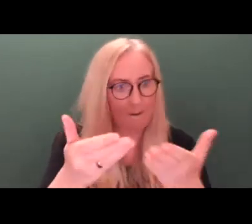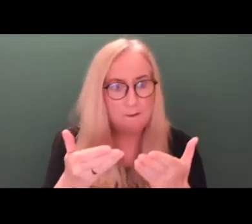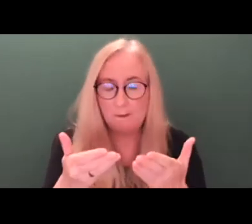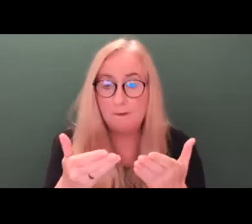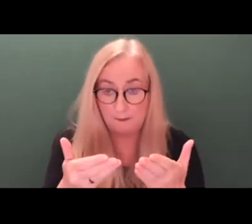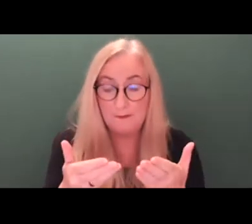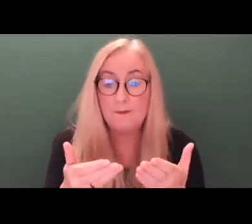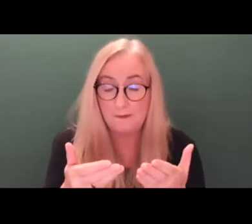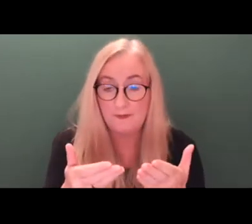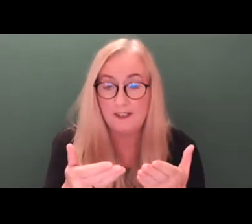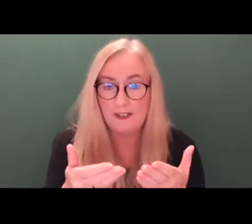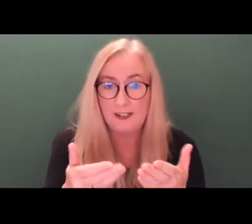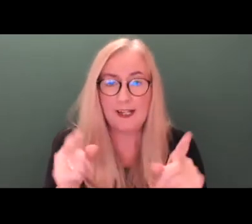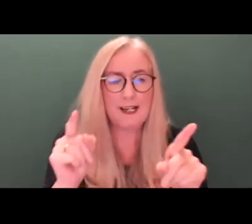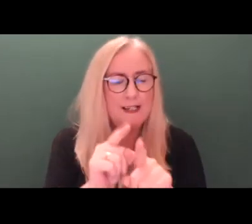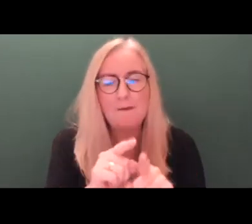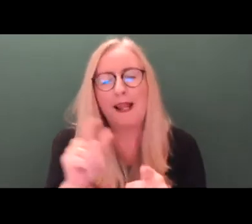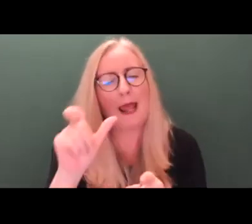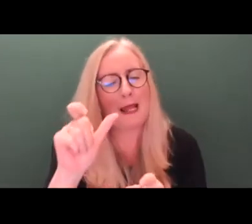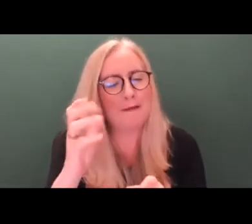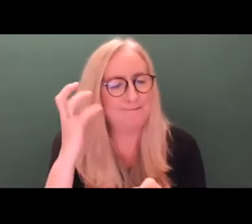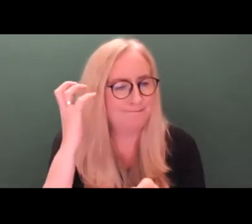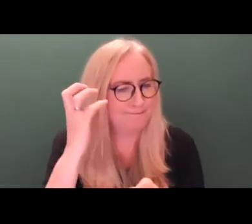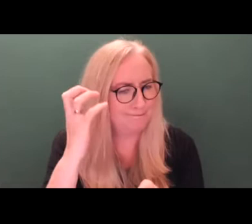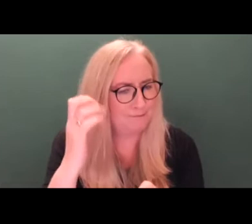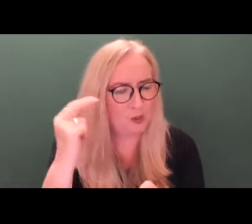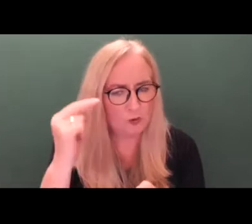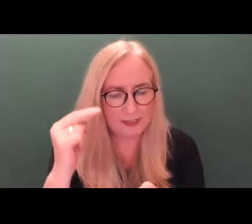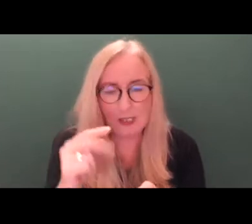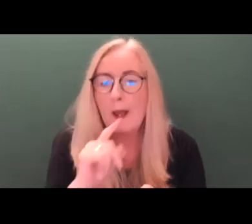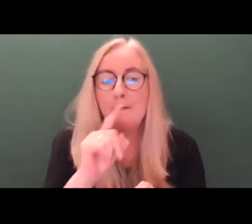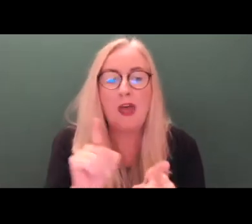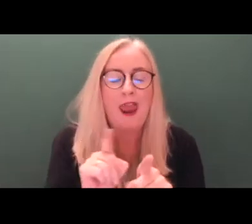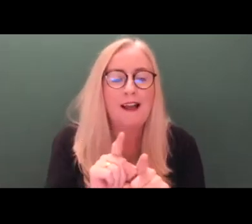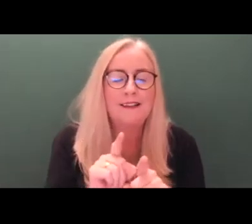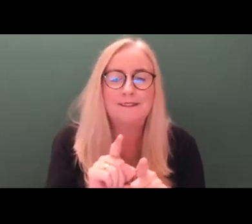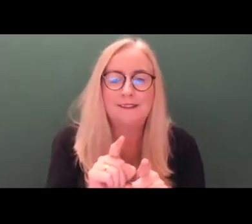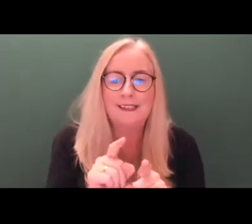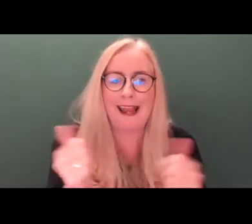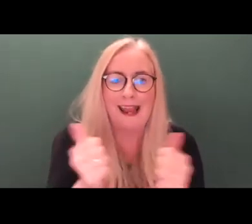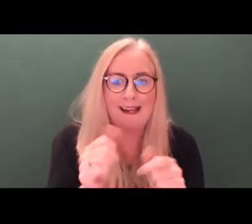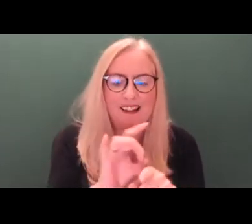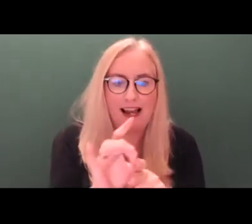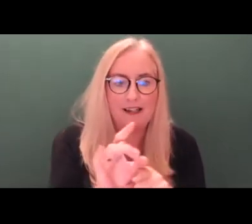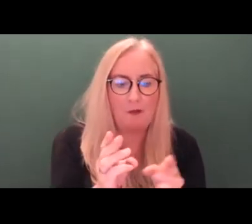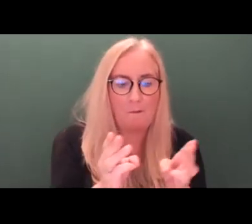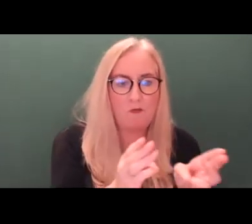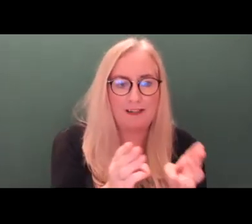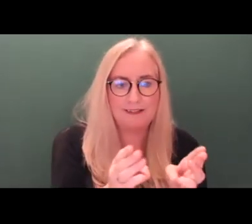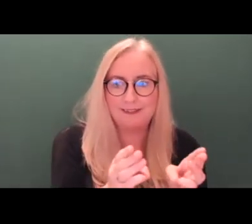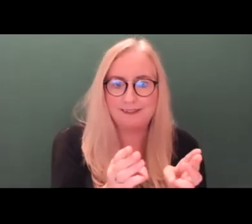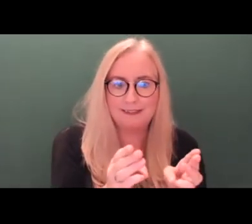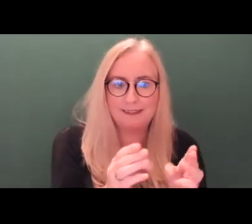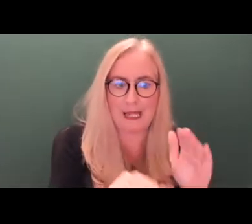even areas such as where restrictive practice might be needed, even that could be